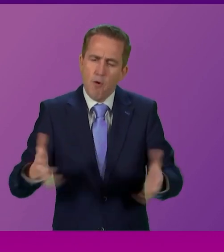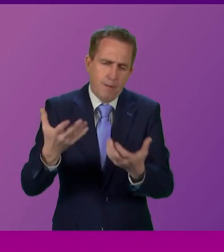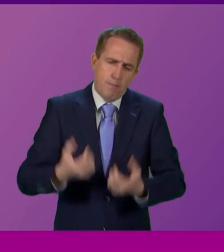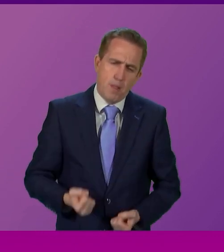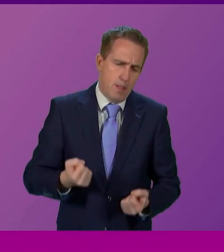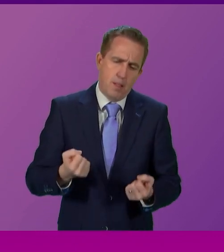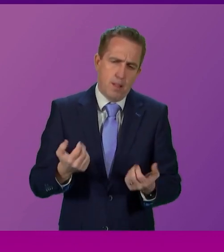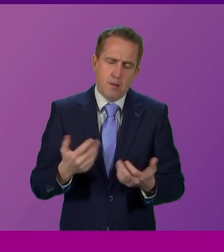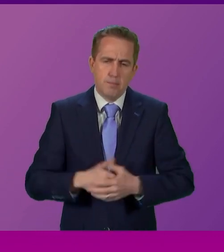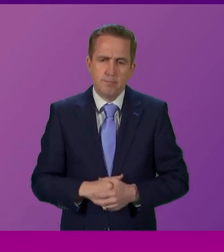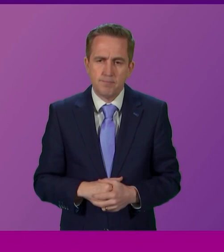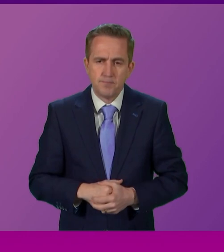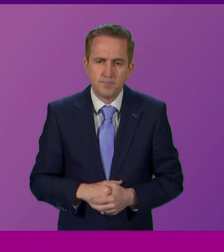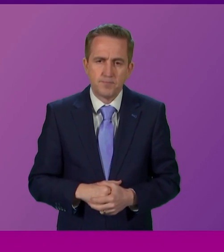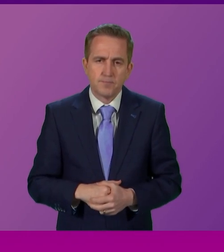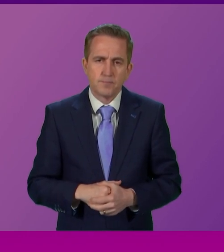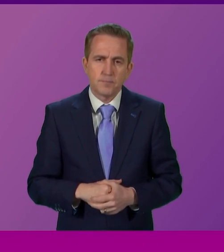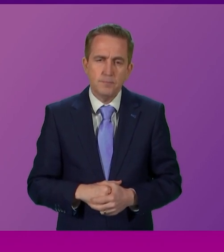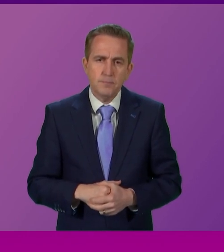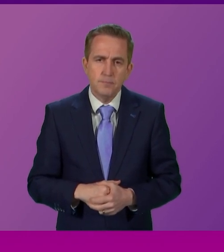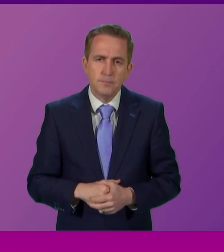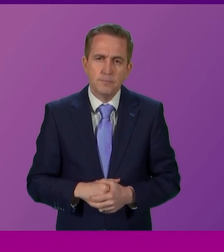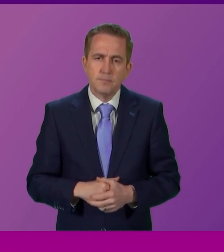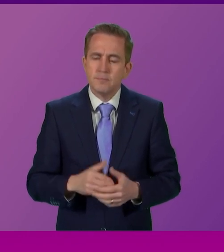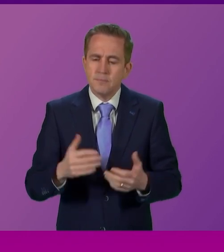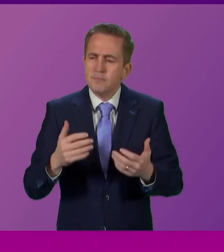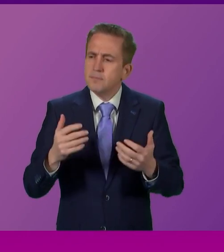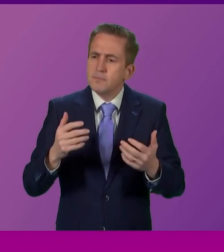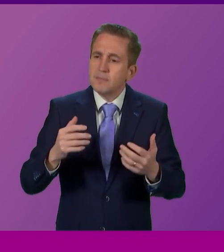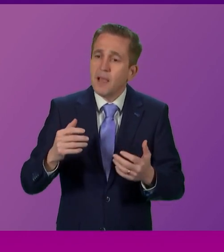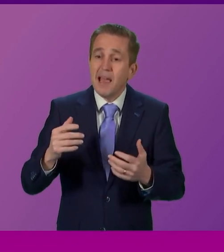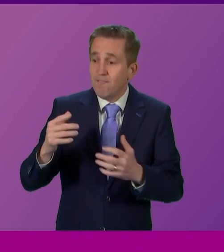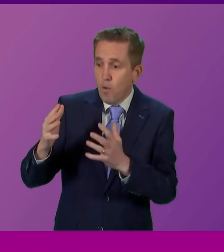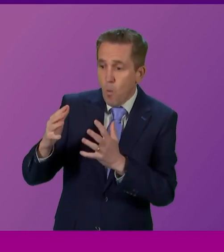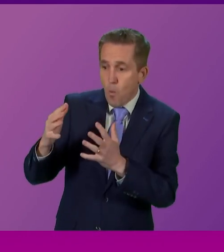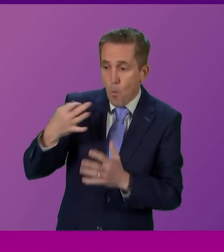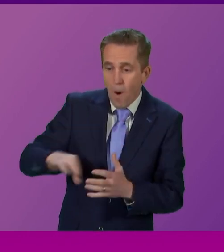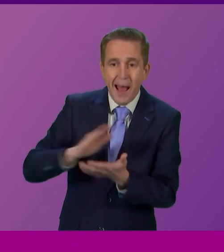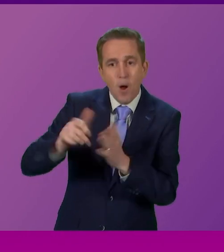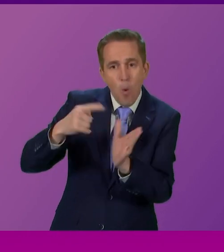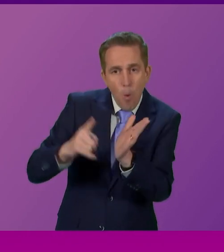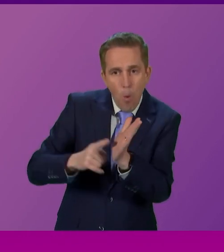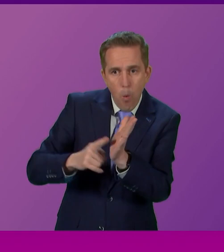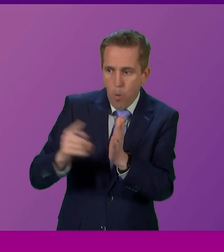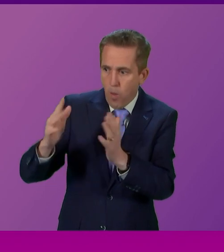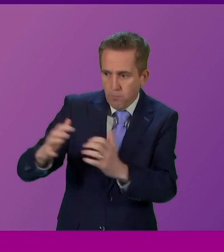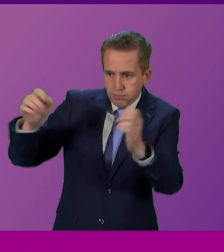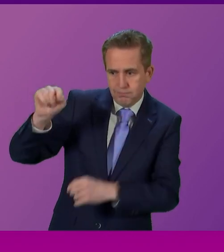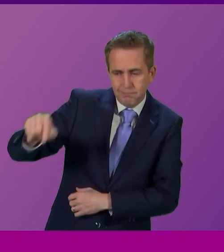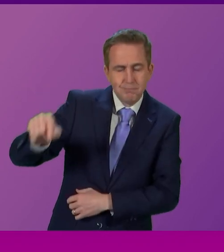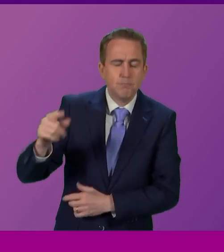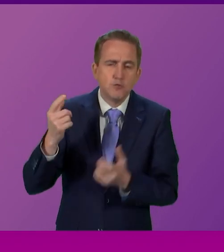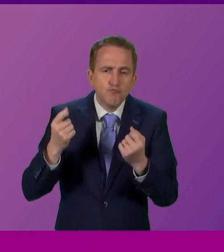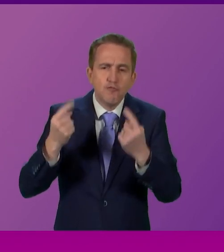vote in that referendum. If there is any morality left in Whitehall, then MPs must know that their anti